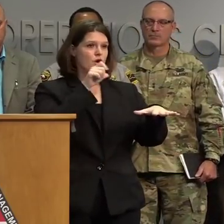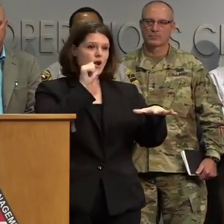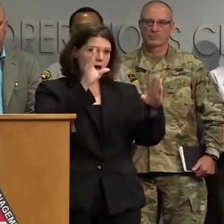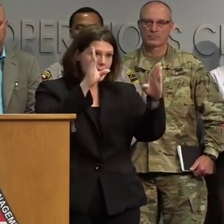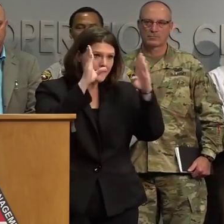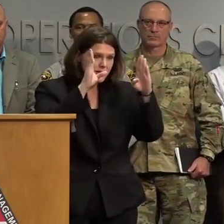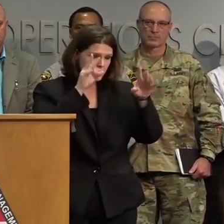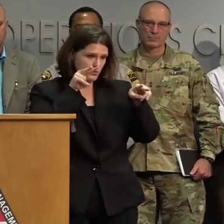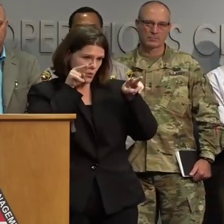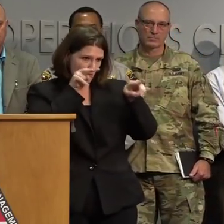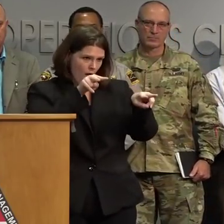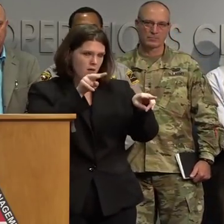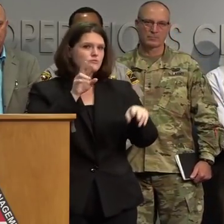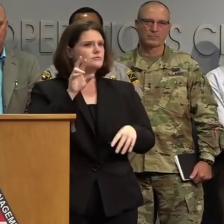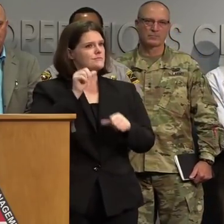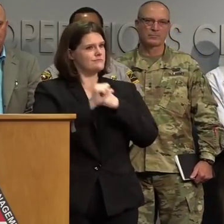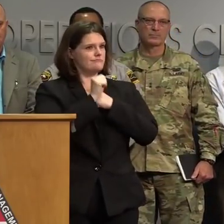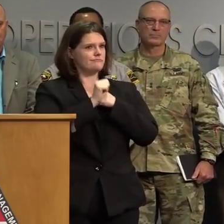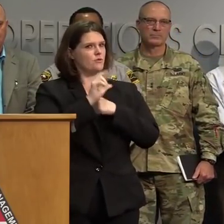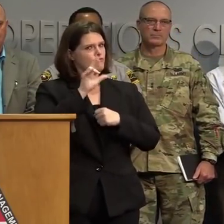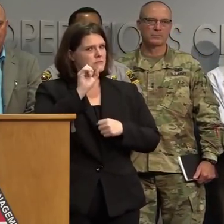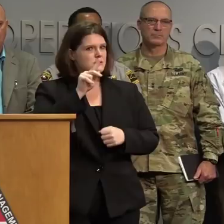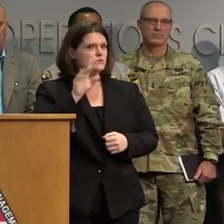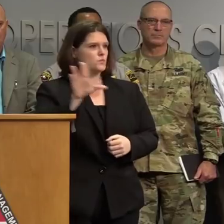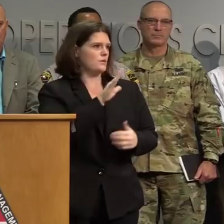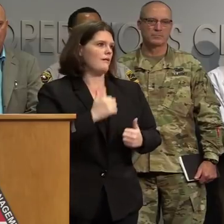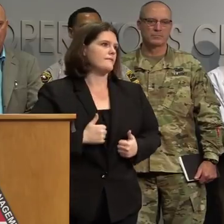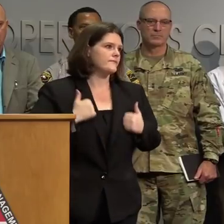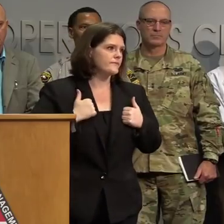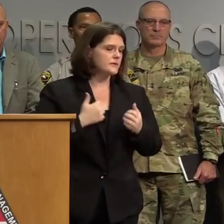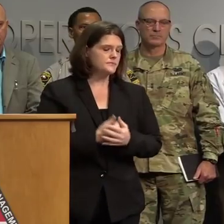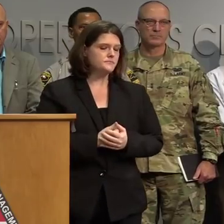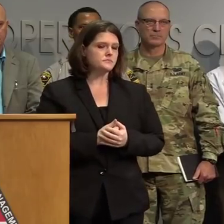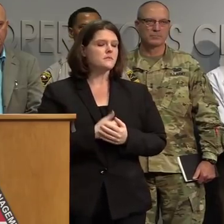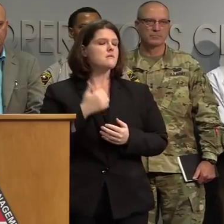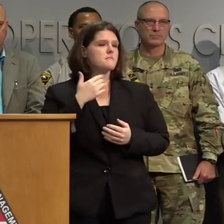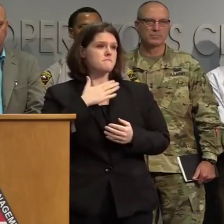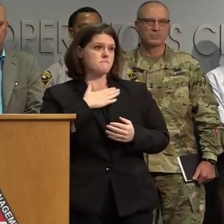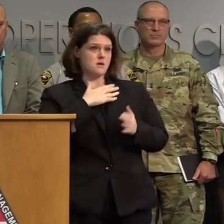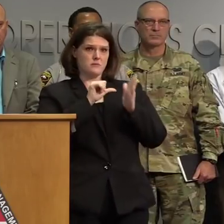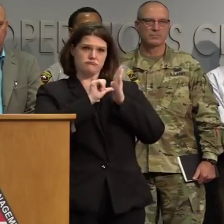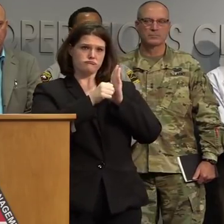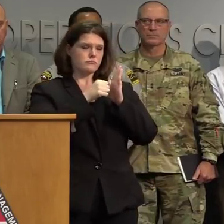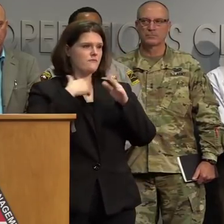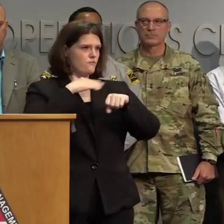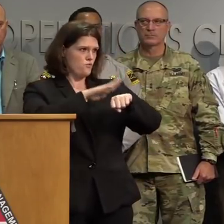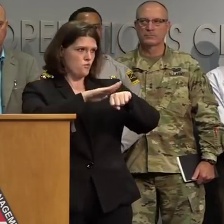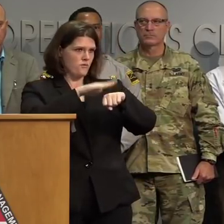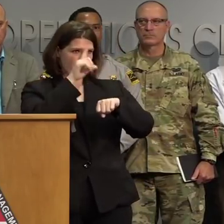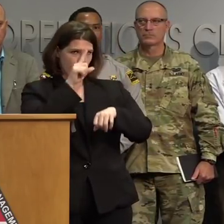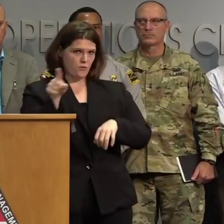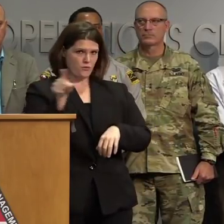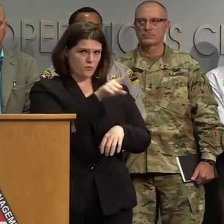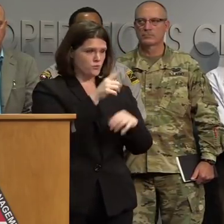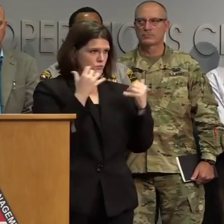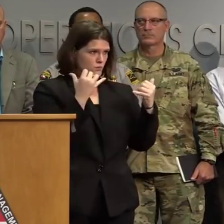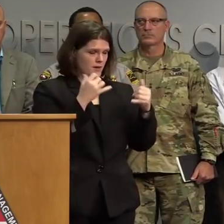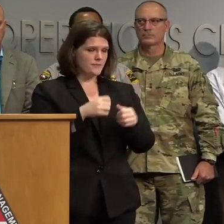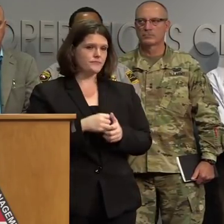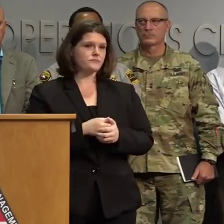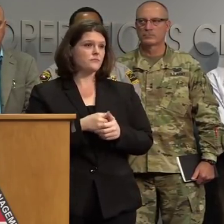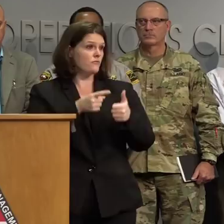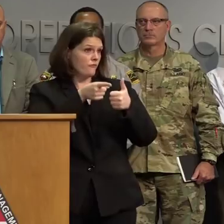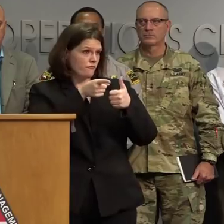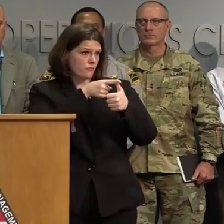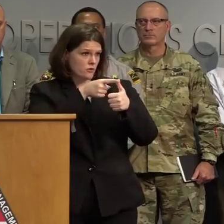your life. I have several important warnings this morning. First, to the